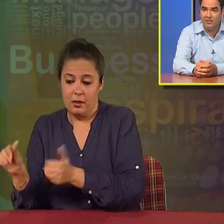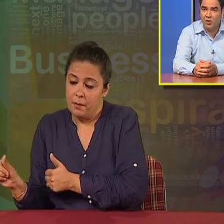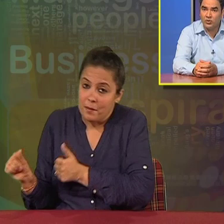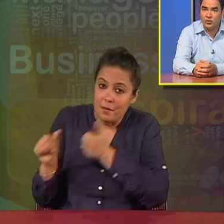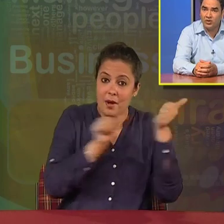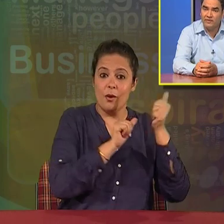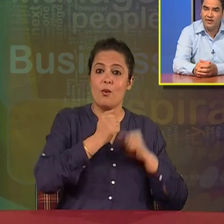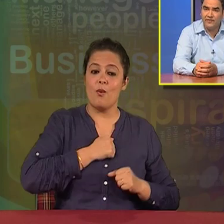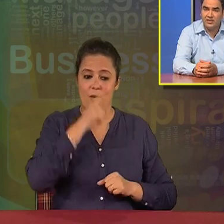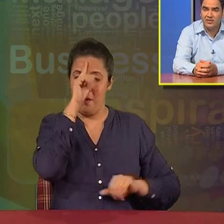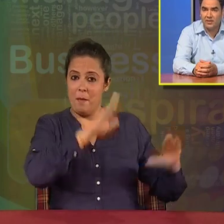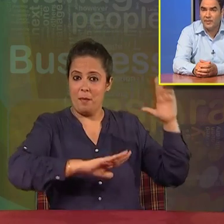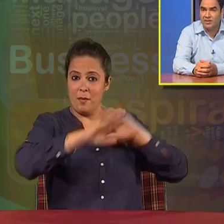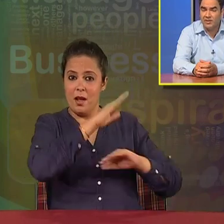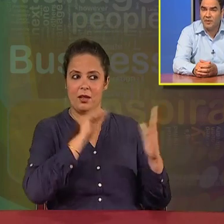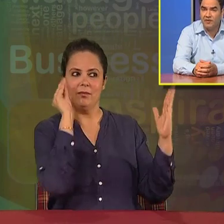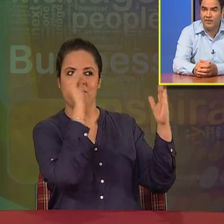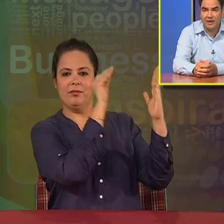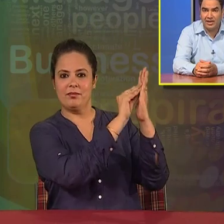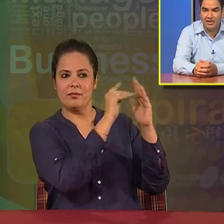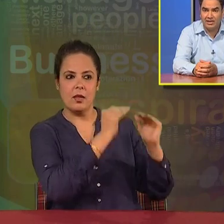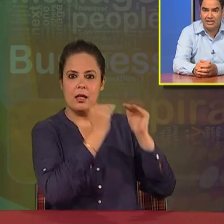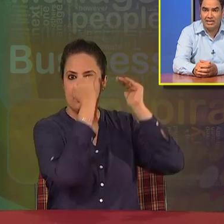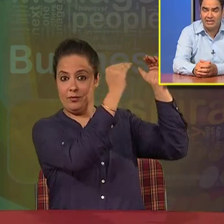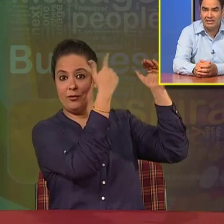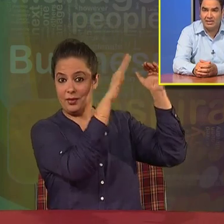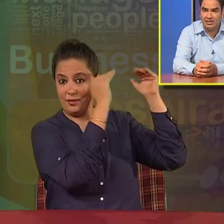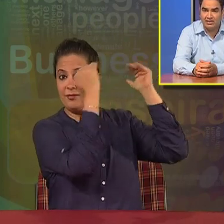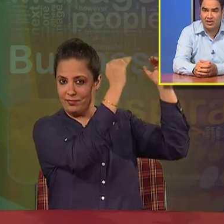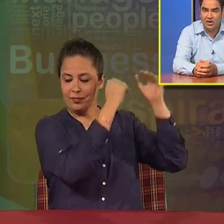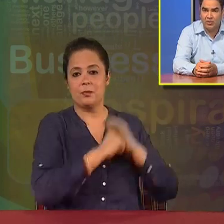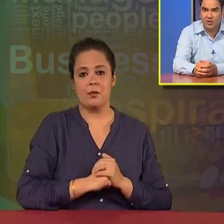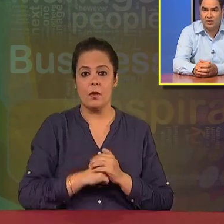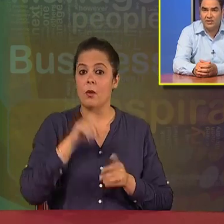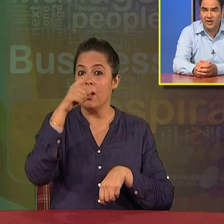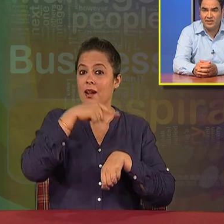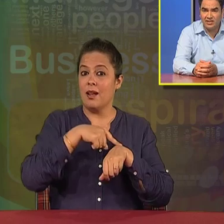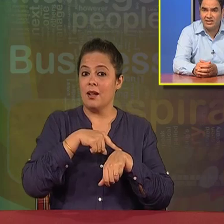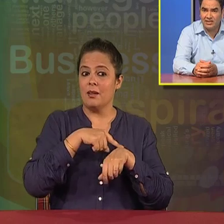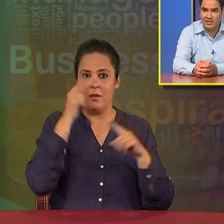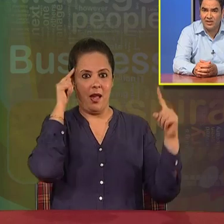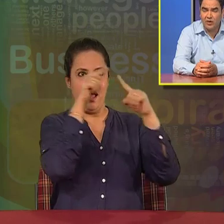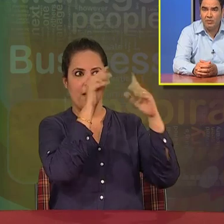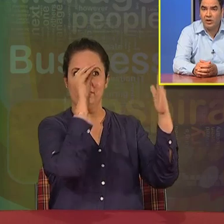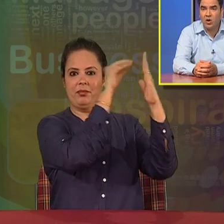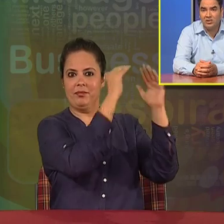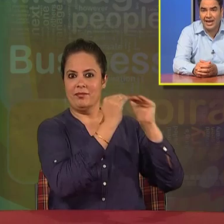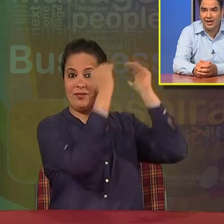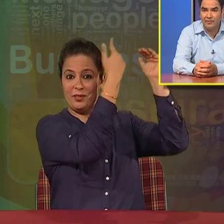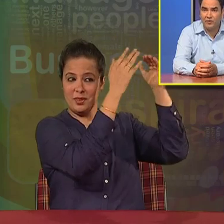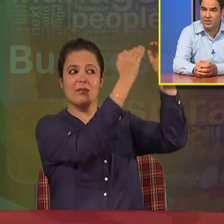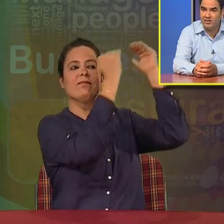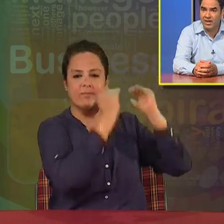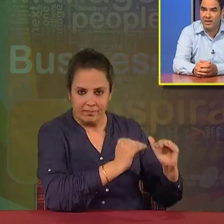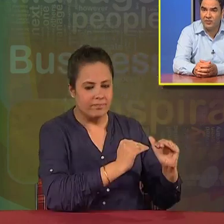it again, we will go to the very first step of the planning, that is setting the standards. Because once we have set the standards, we may not